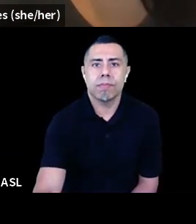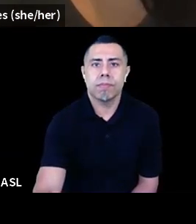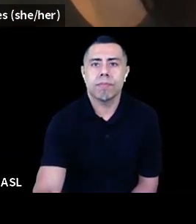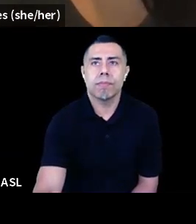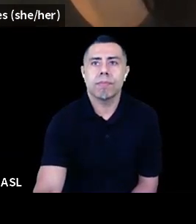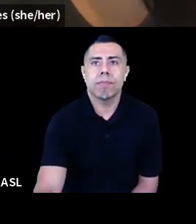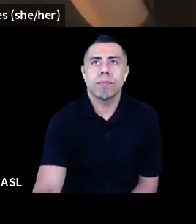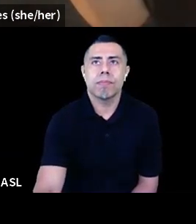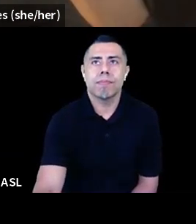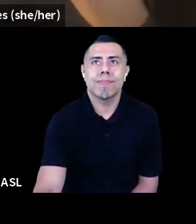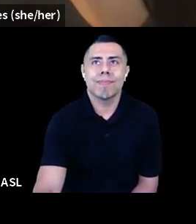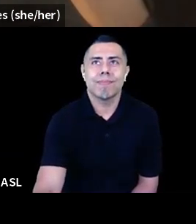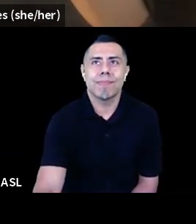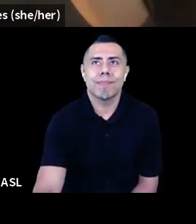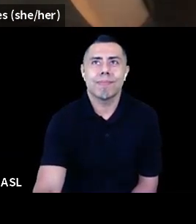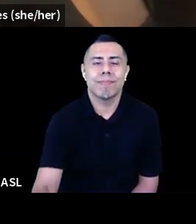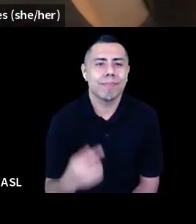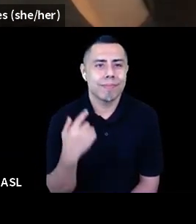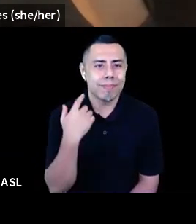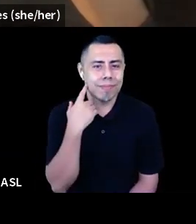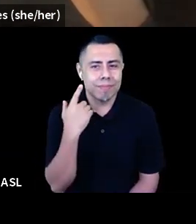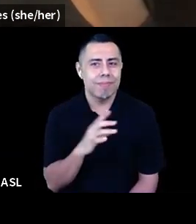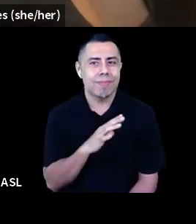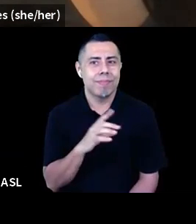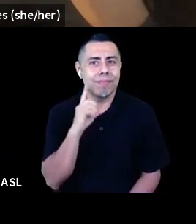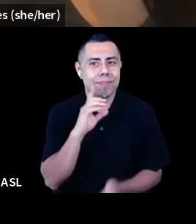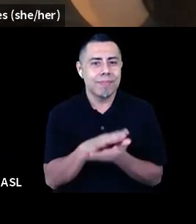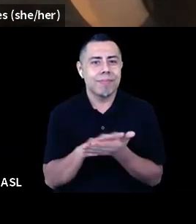Hey, that was a nice little ending there to jump in on.